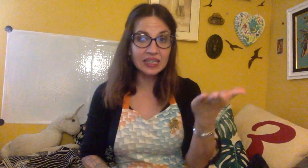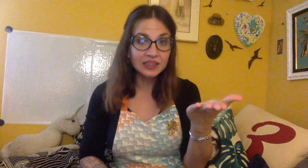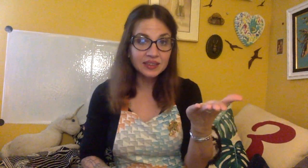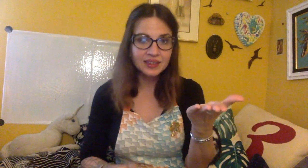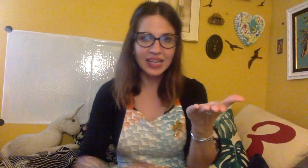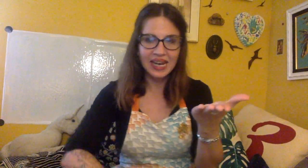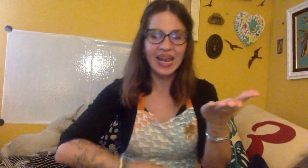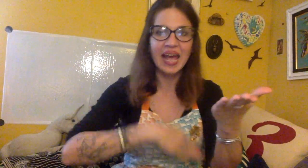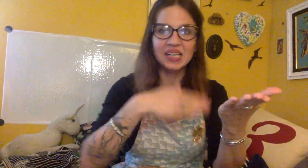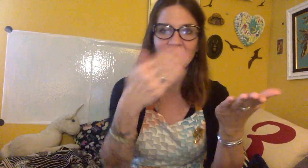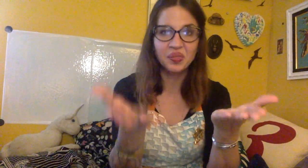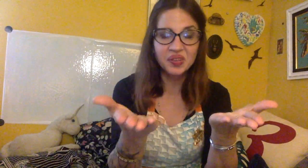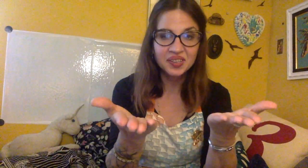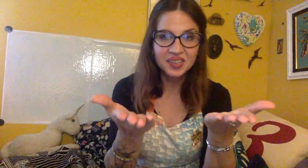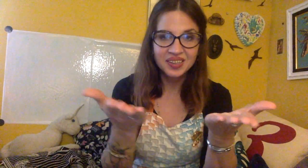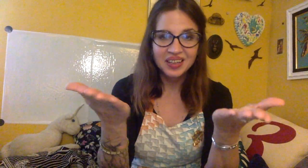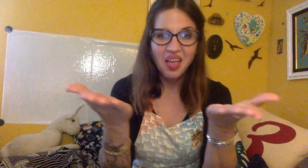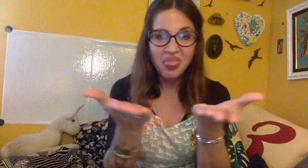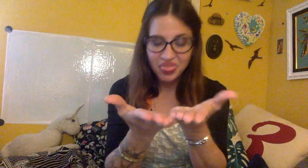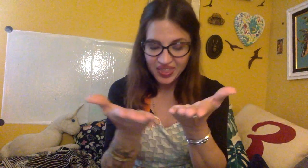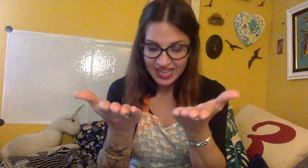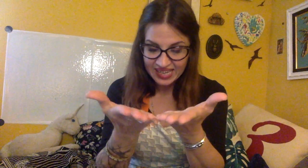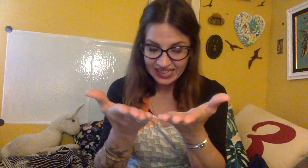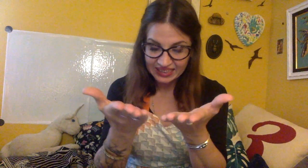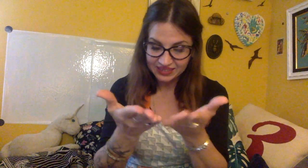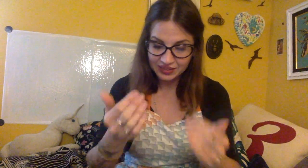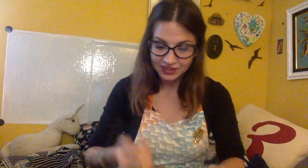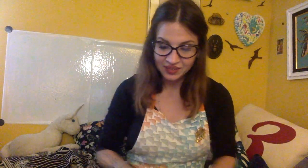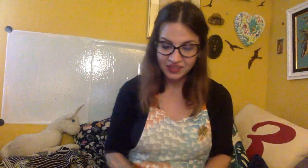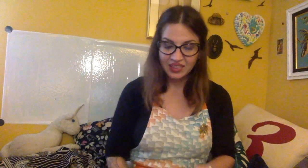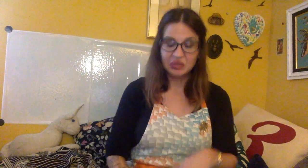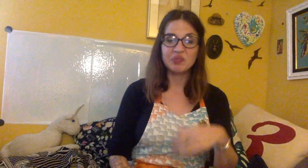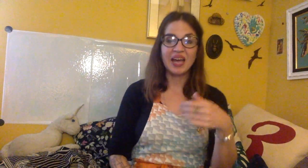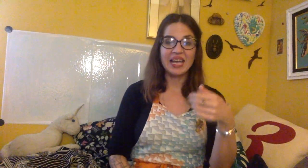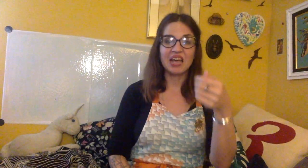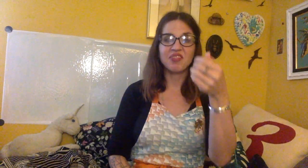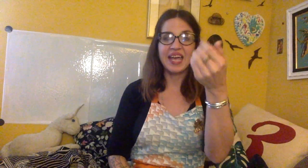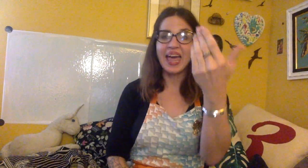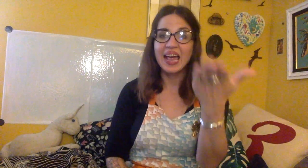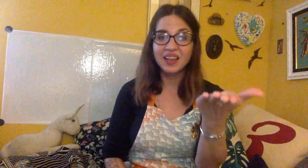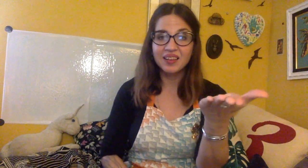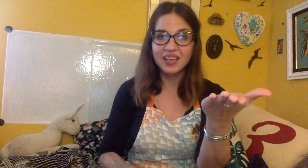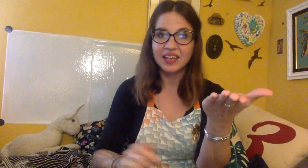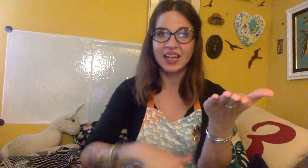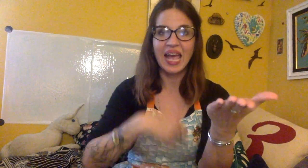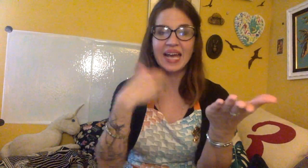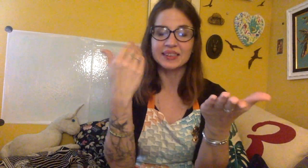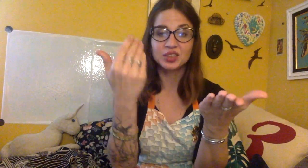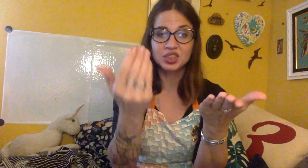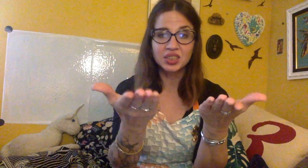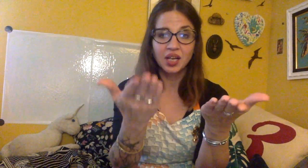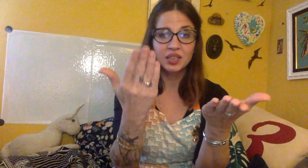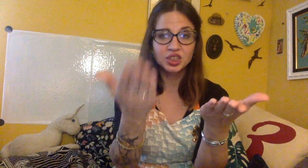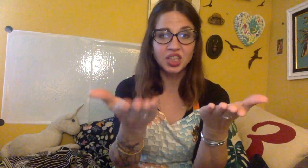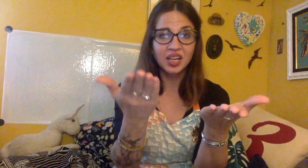and I add a thuh, thing. If I have l and I add a chuh,